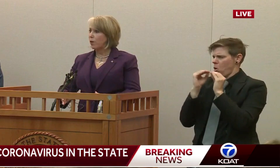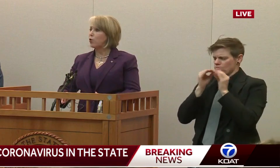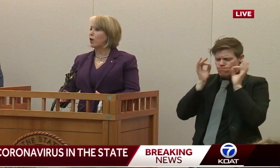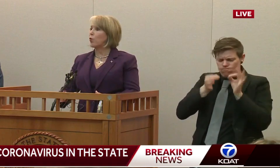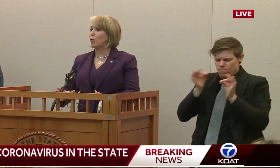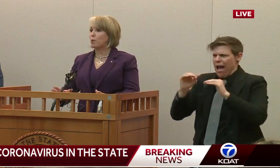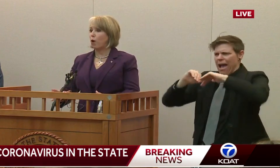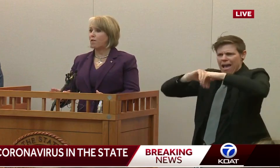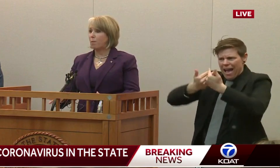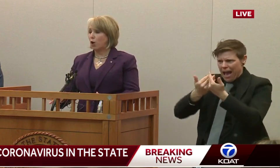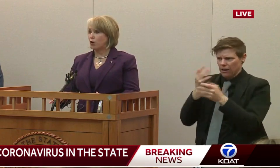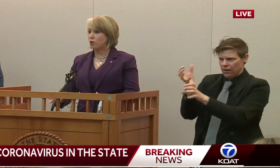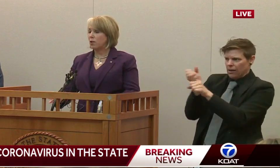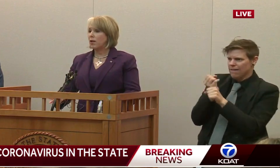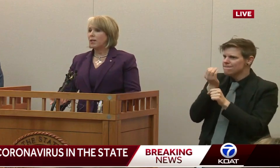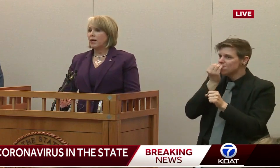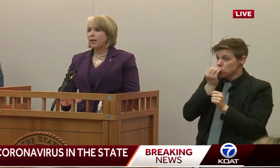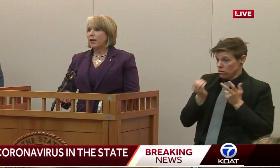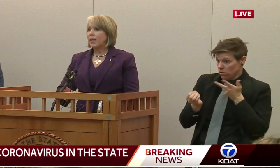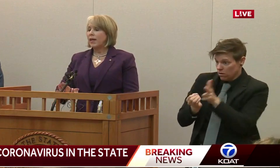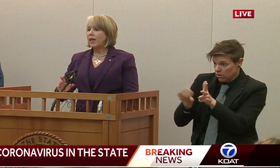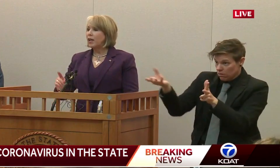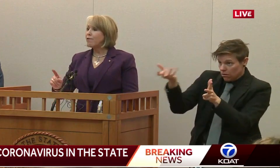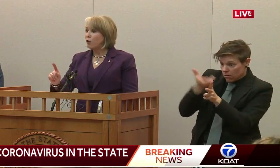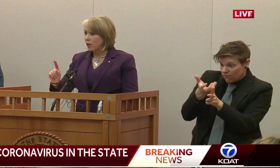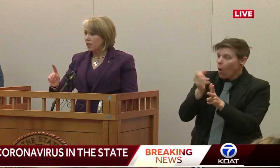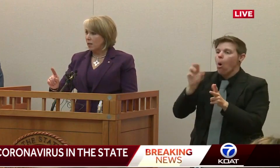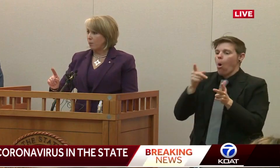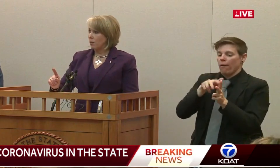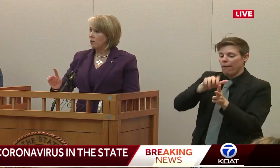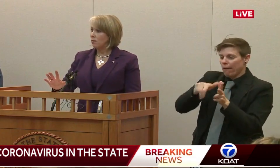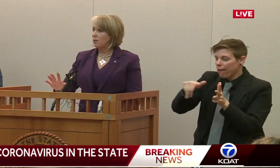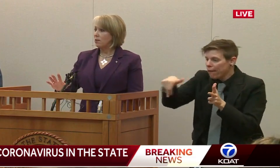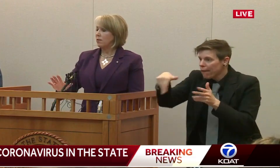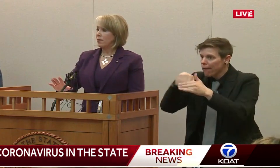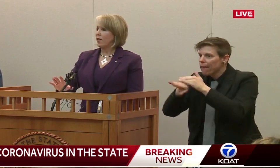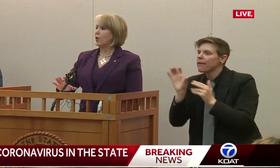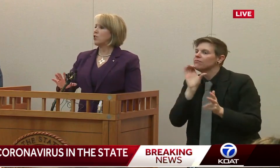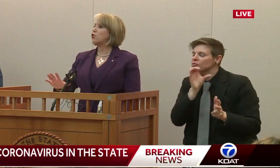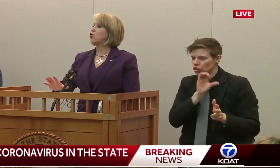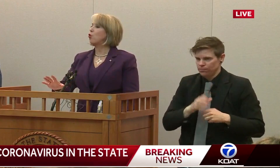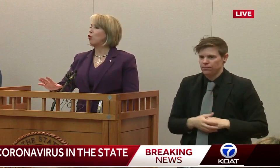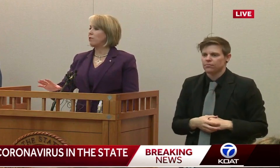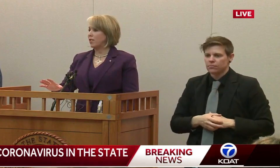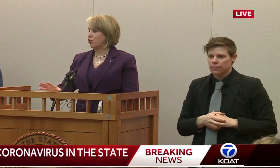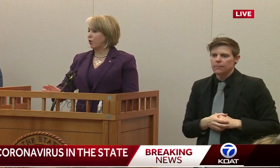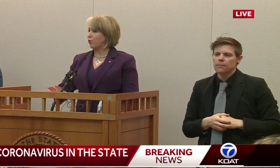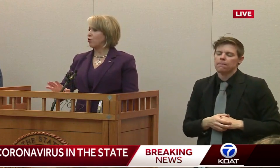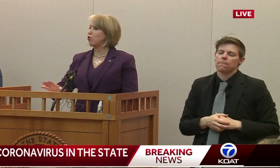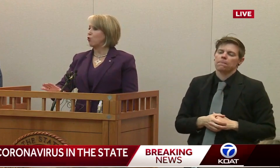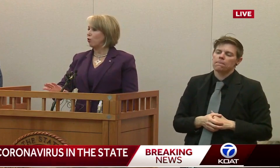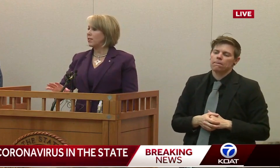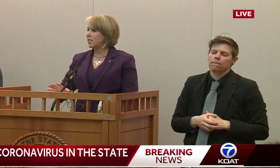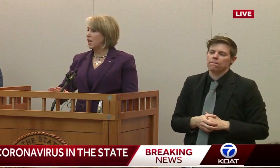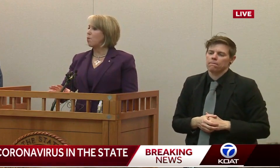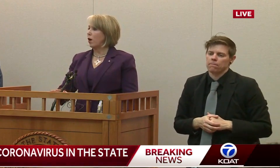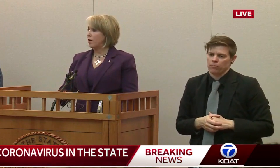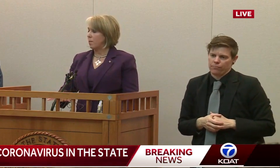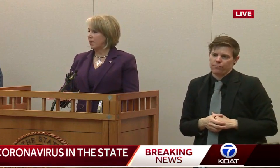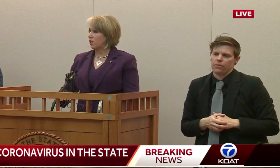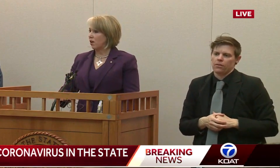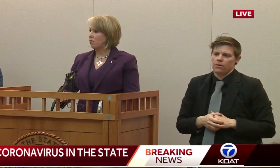waivers and we do want to work with private partners. If, for example, there is a school district or a school